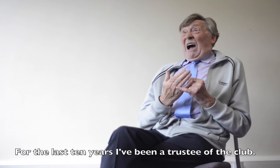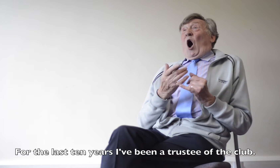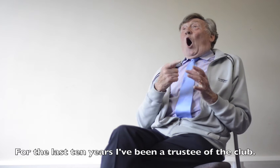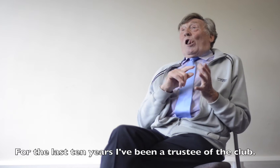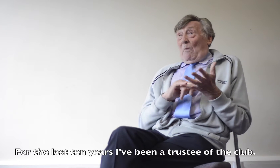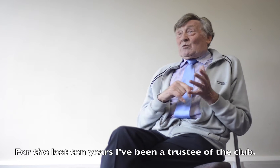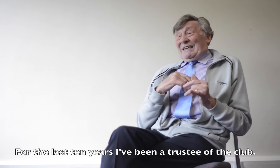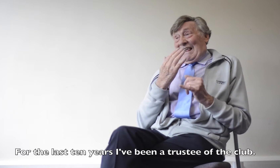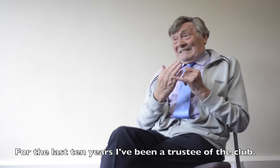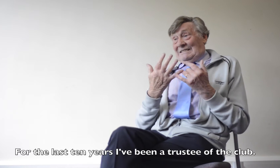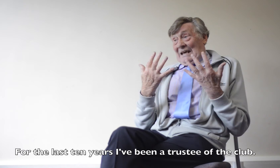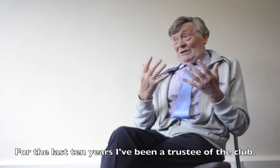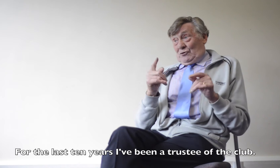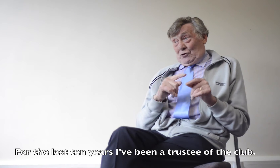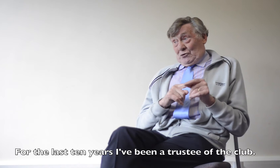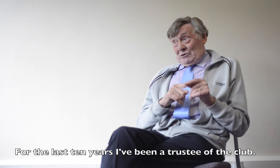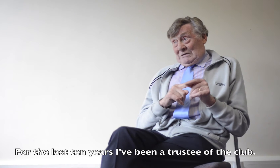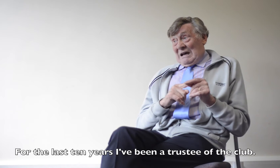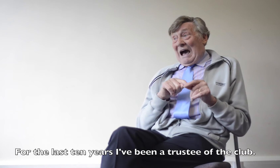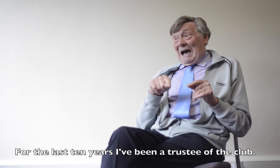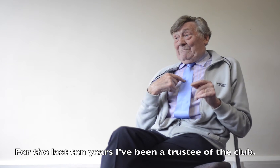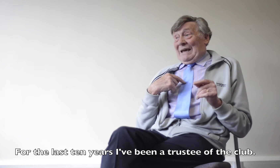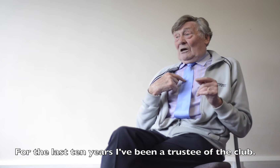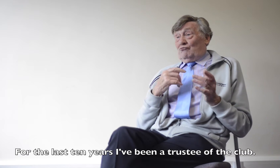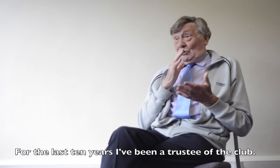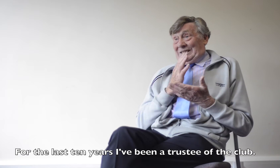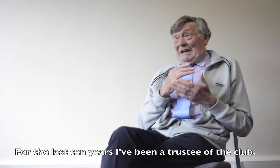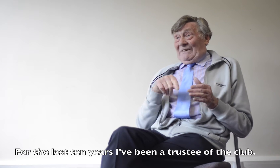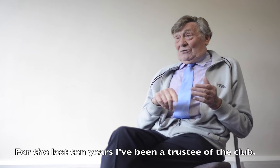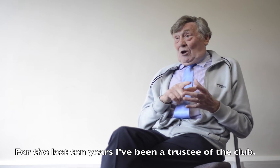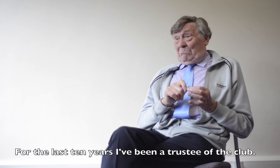almost the last ten years. I've been a trustee of this group.